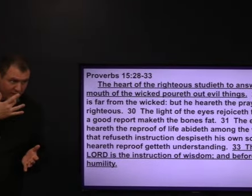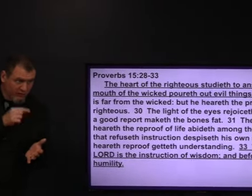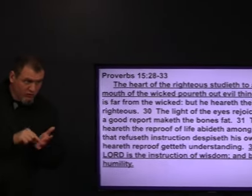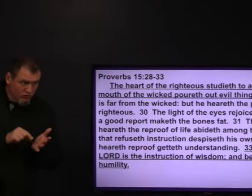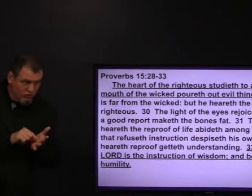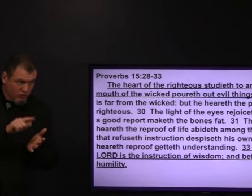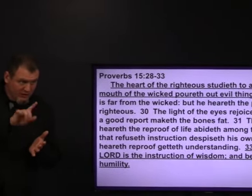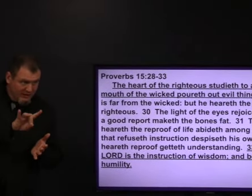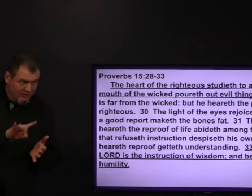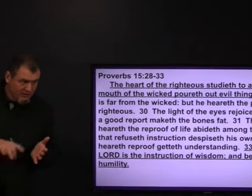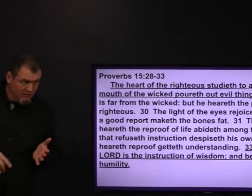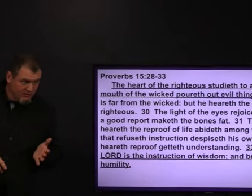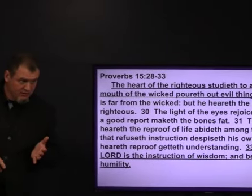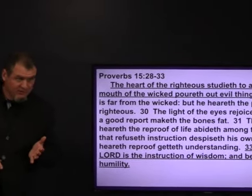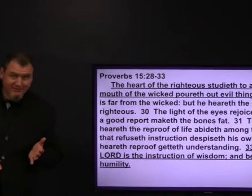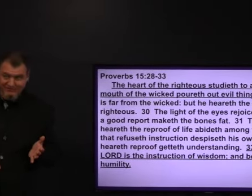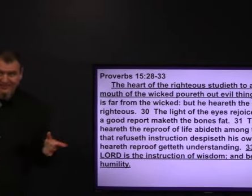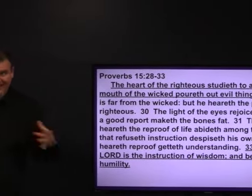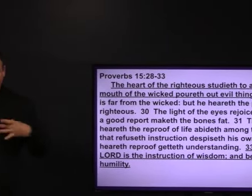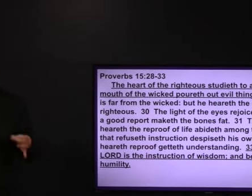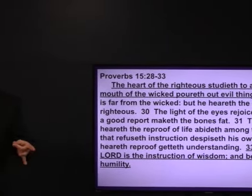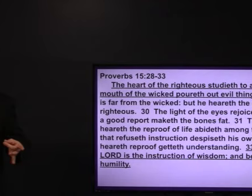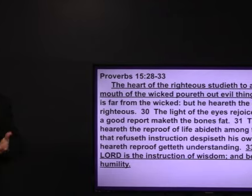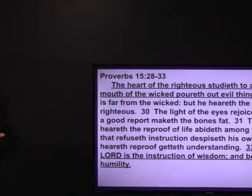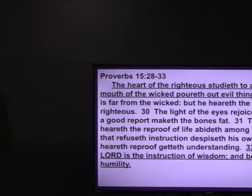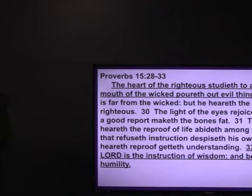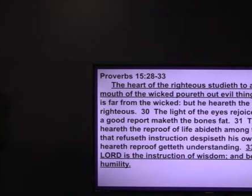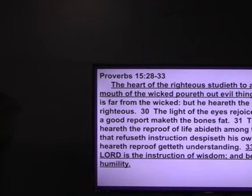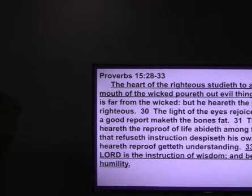what's your favorite verse? verse 28 he likes that